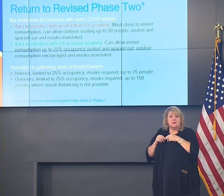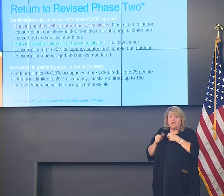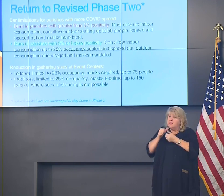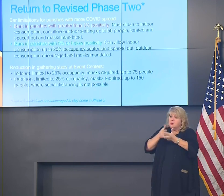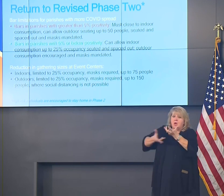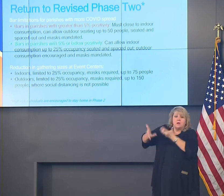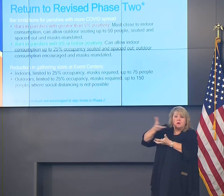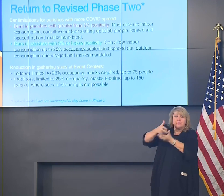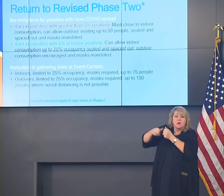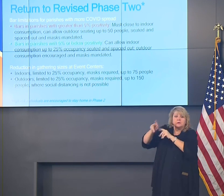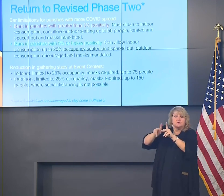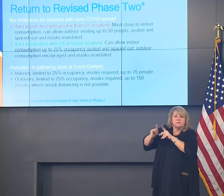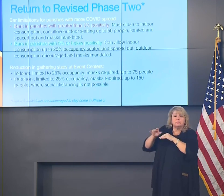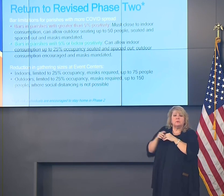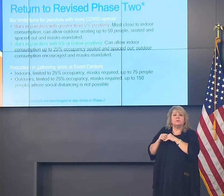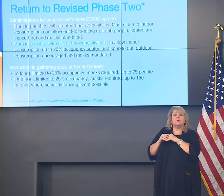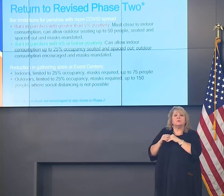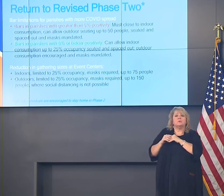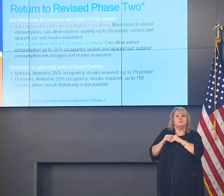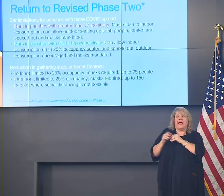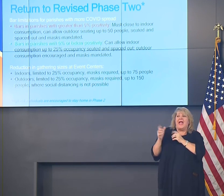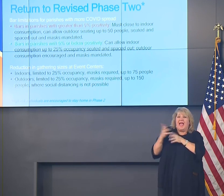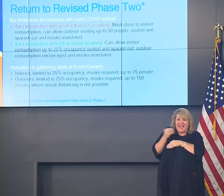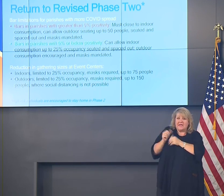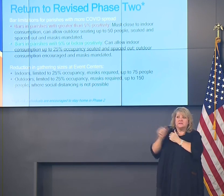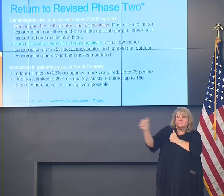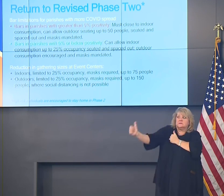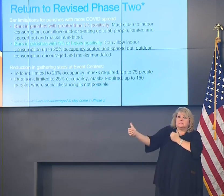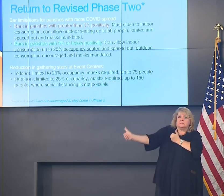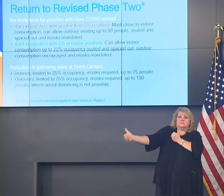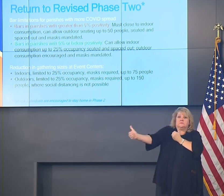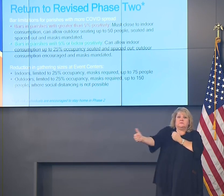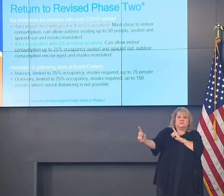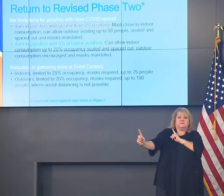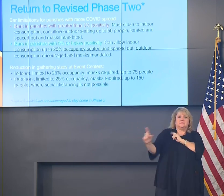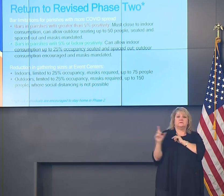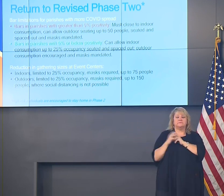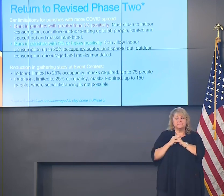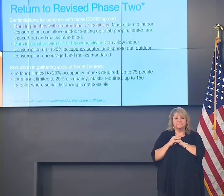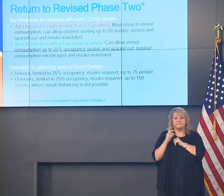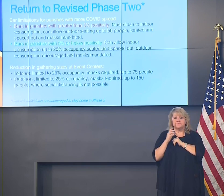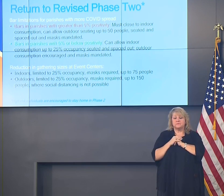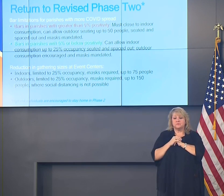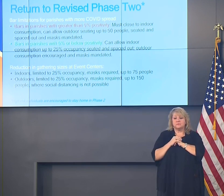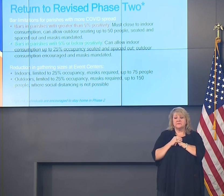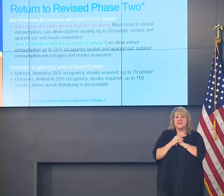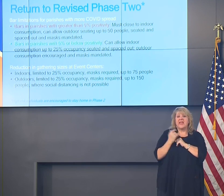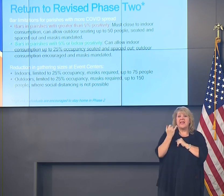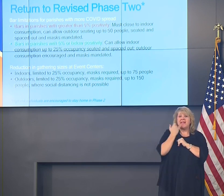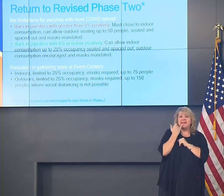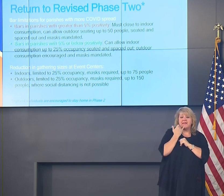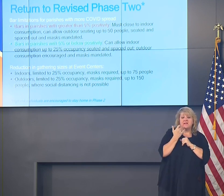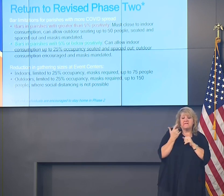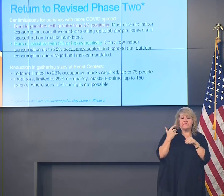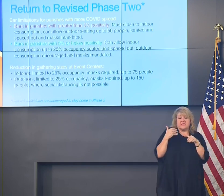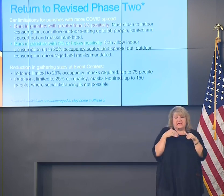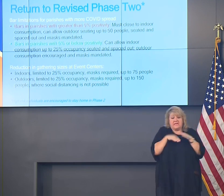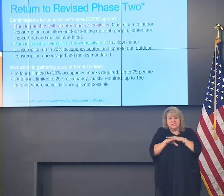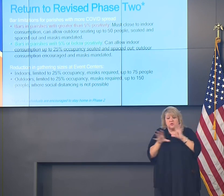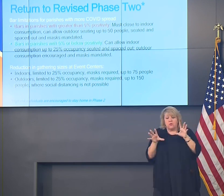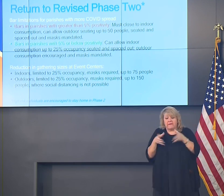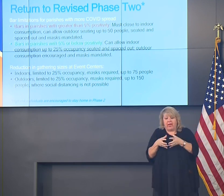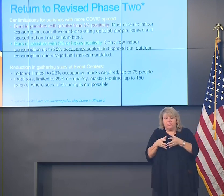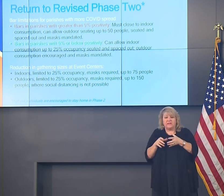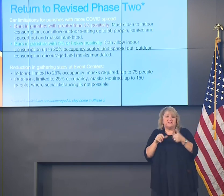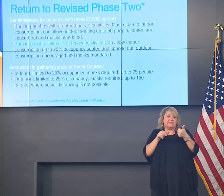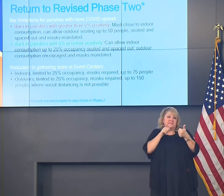another and are maintaining physical distancing. Indoor gatherings that don't fall in one of the